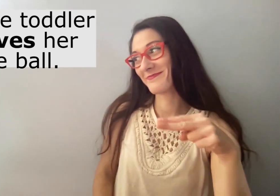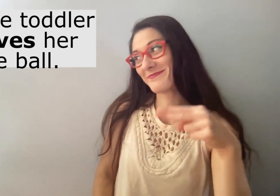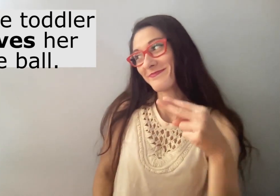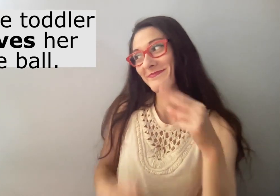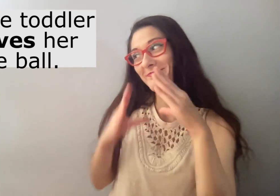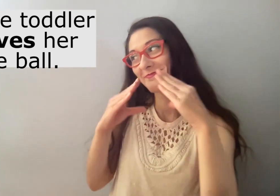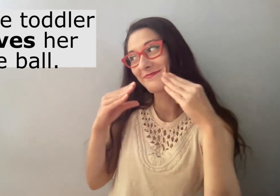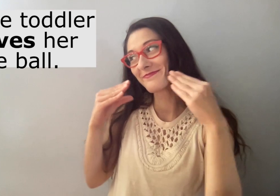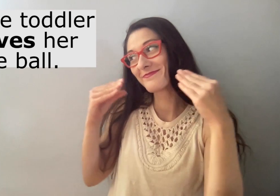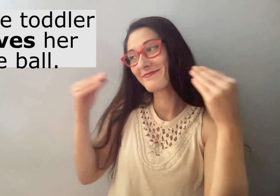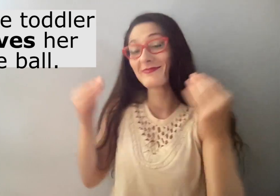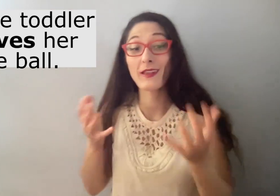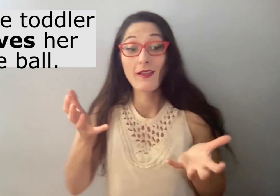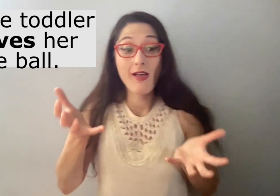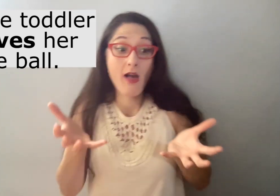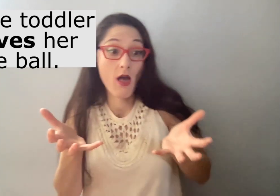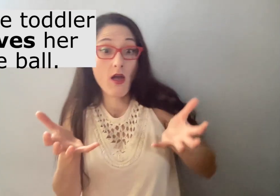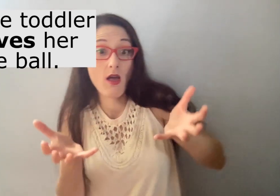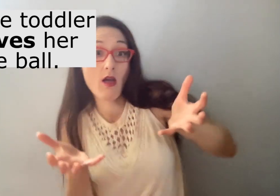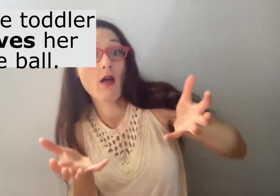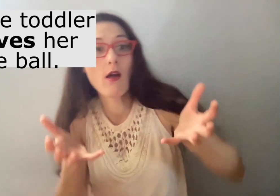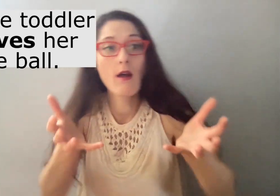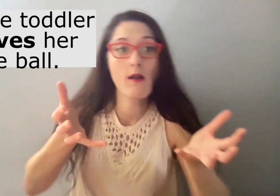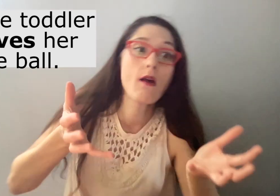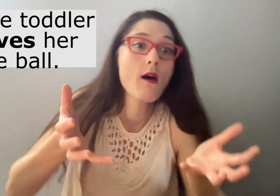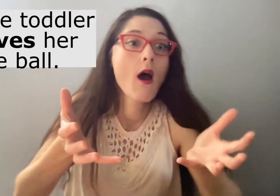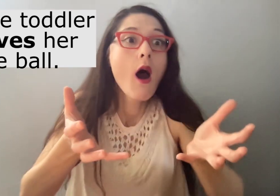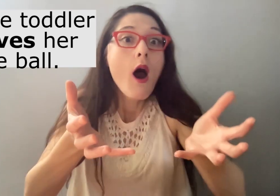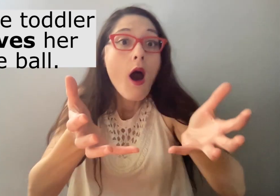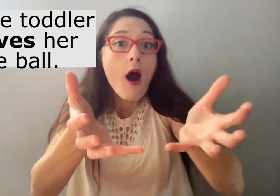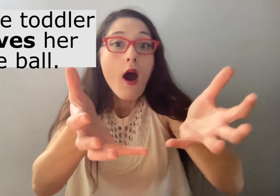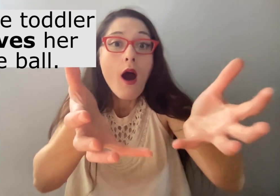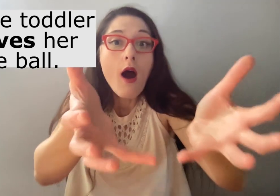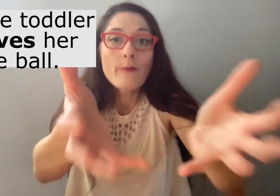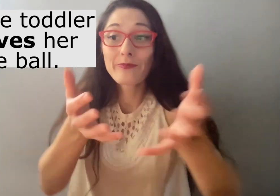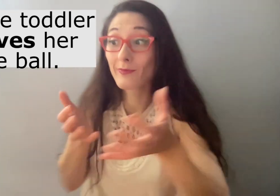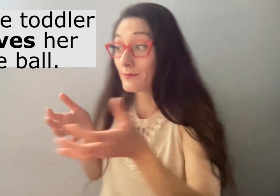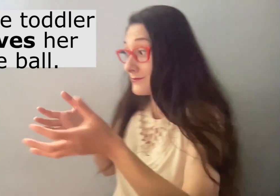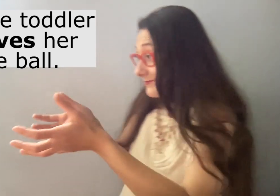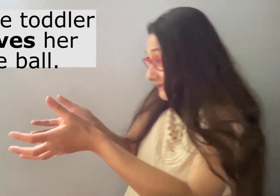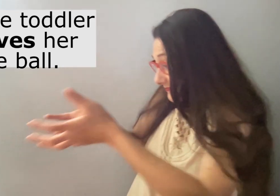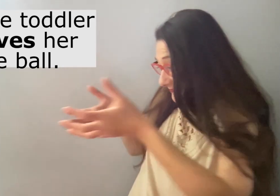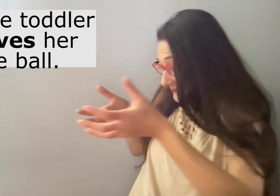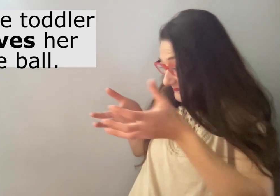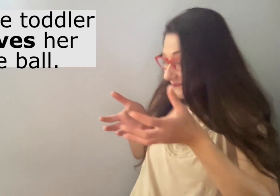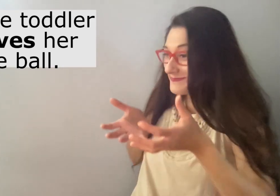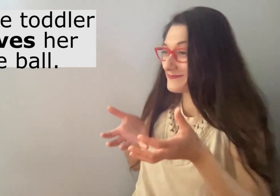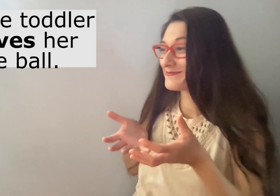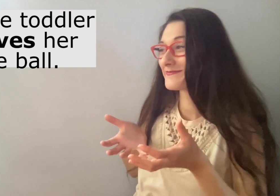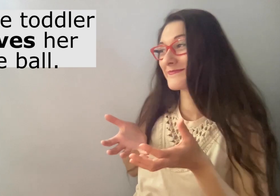The woman smiles as the child gives her the ball.